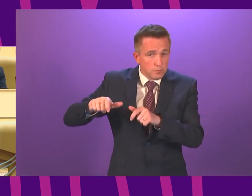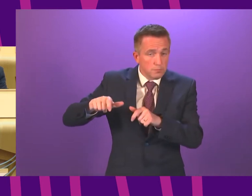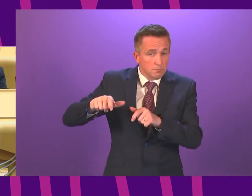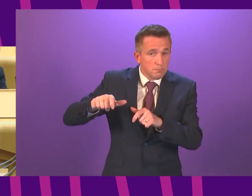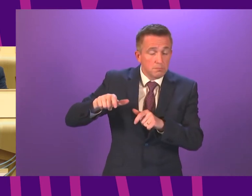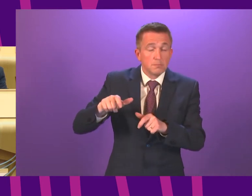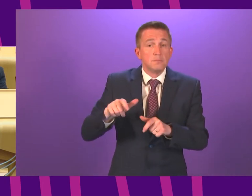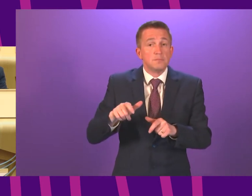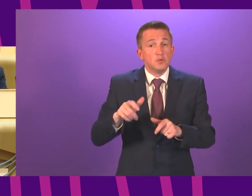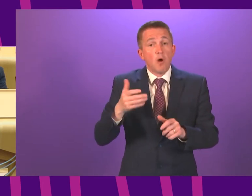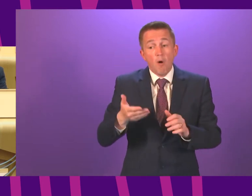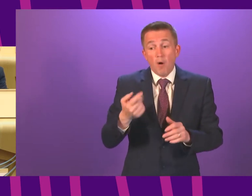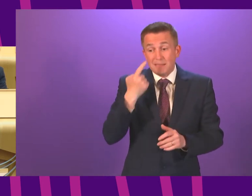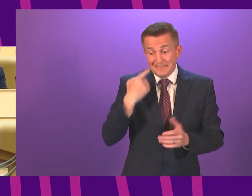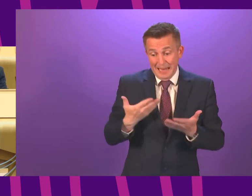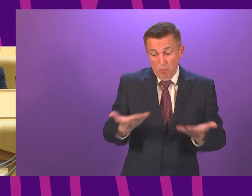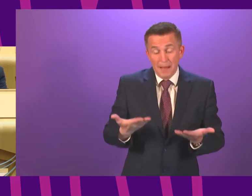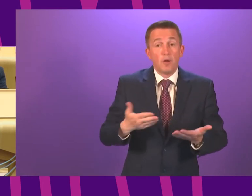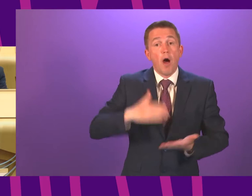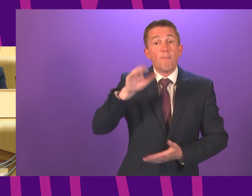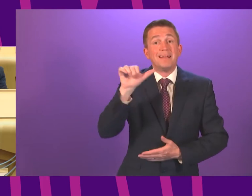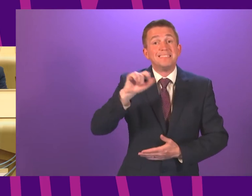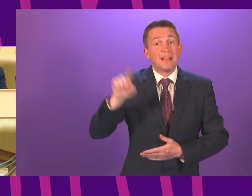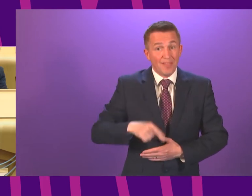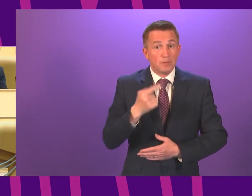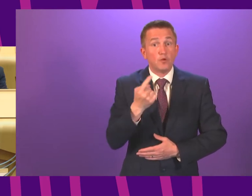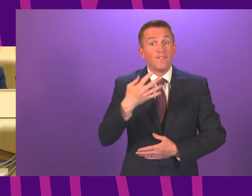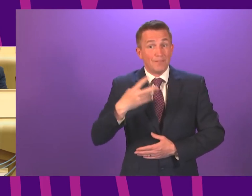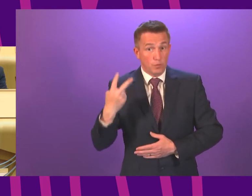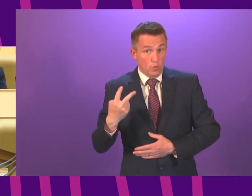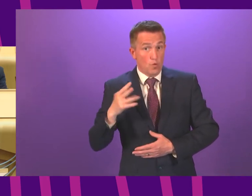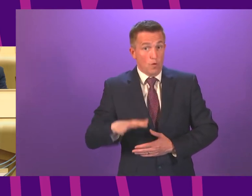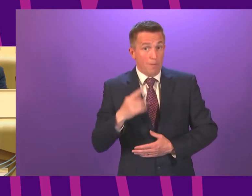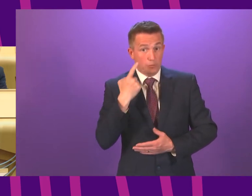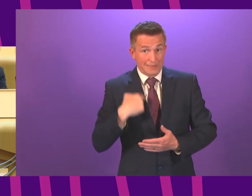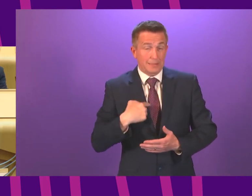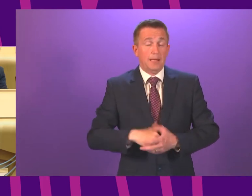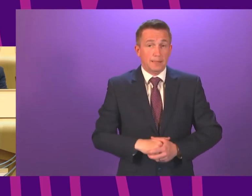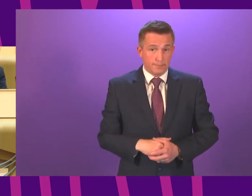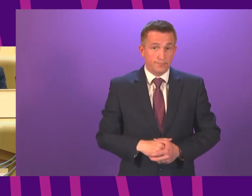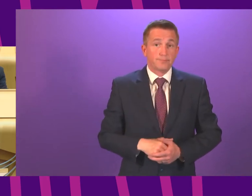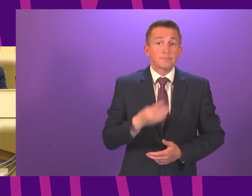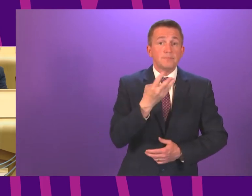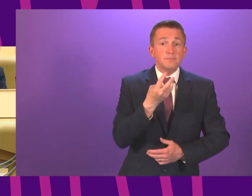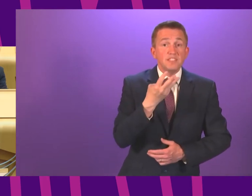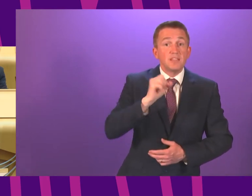an increase of 16,152 since yesterday. In addition, 30